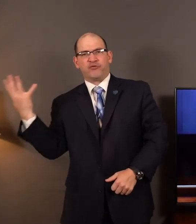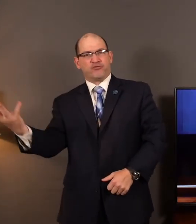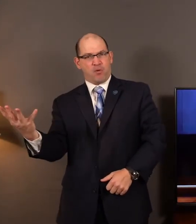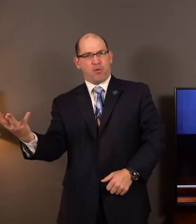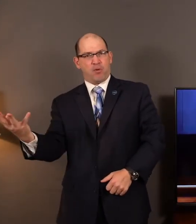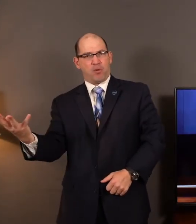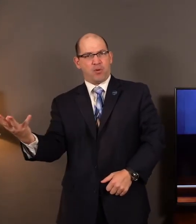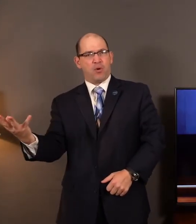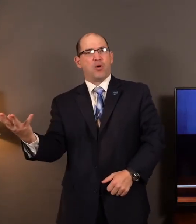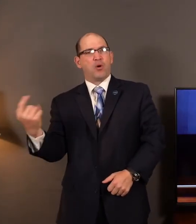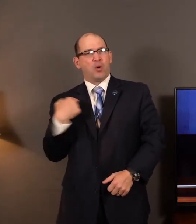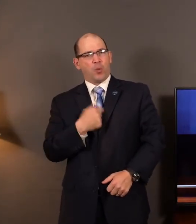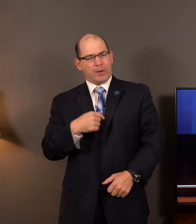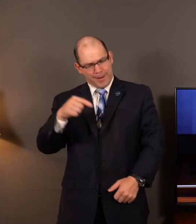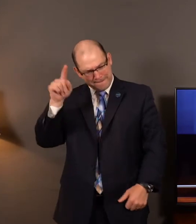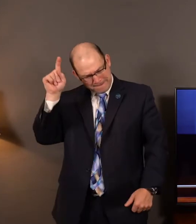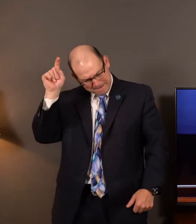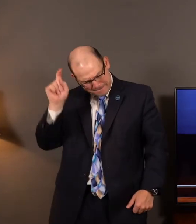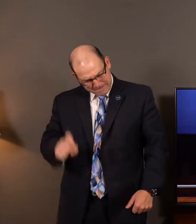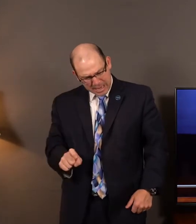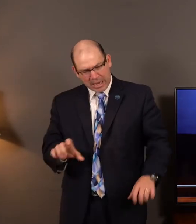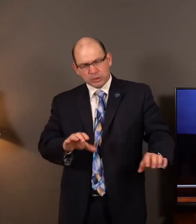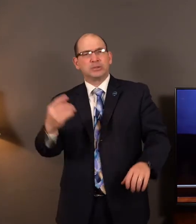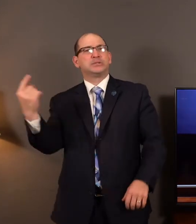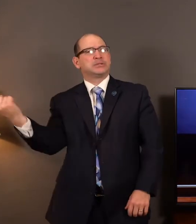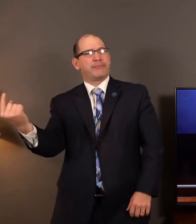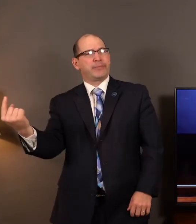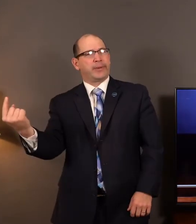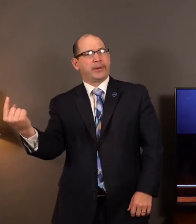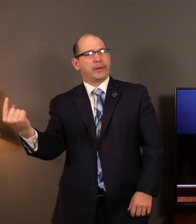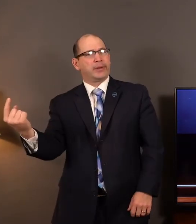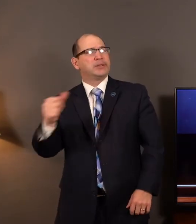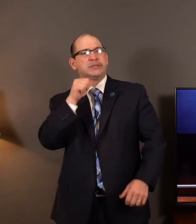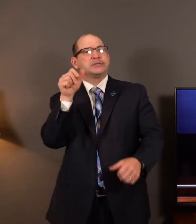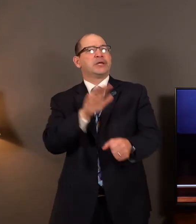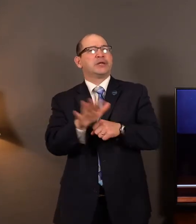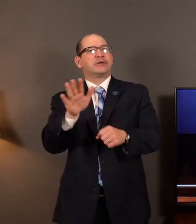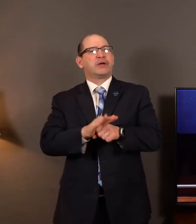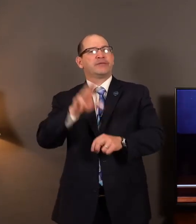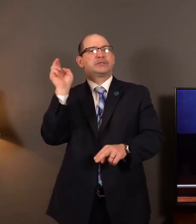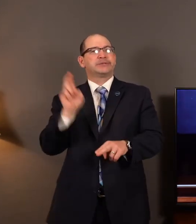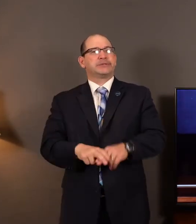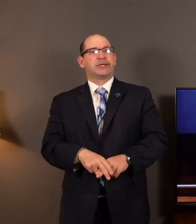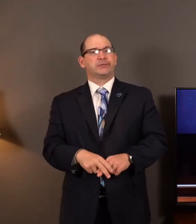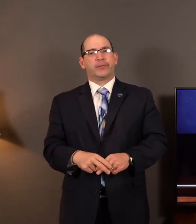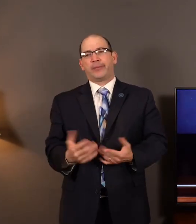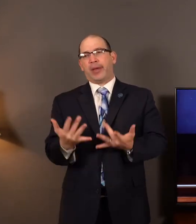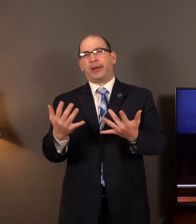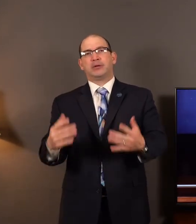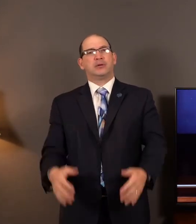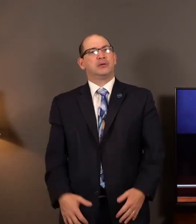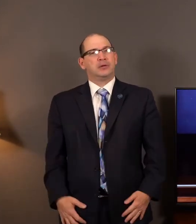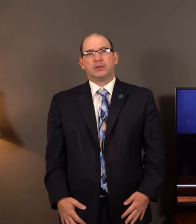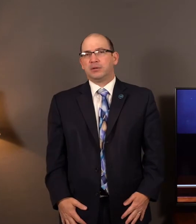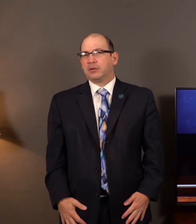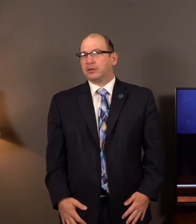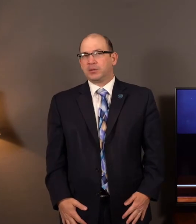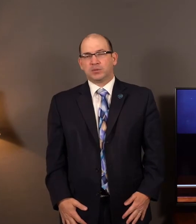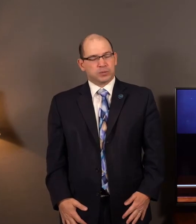that we must indeed do something. The plight of the land, it was terrible. The persistence of the lepers, it was